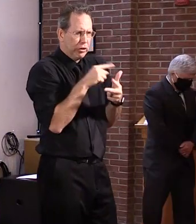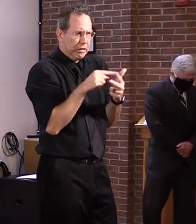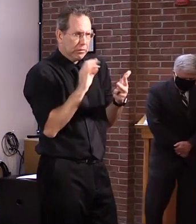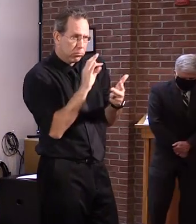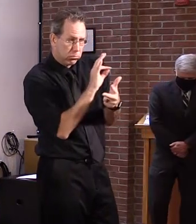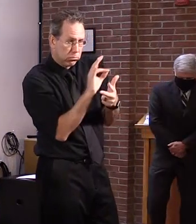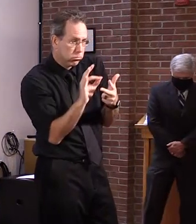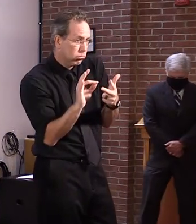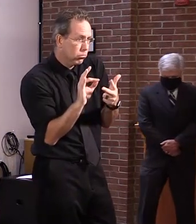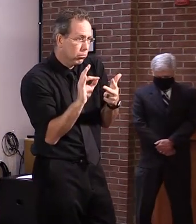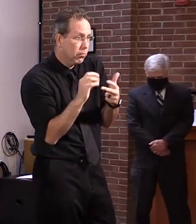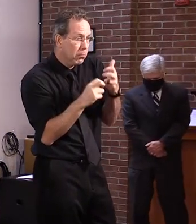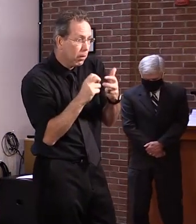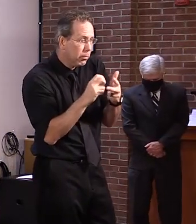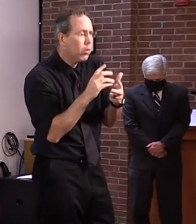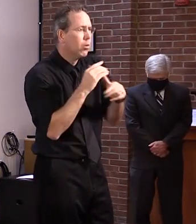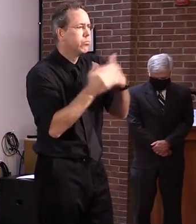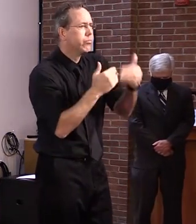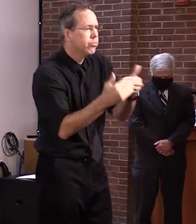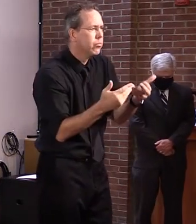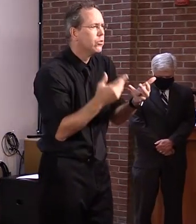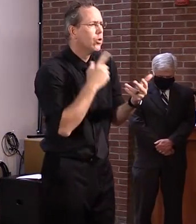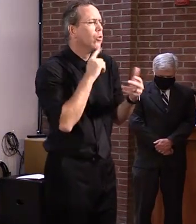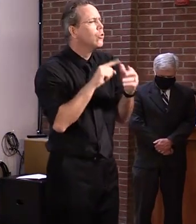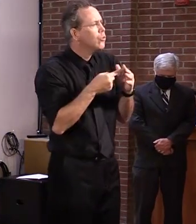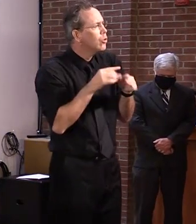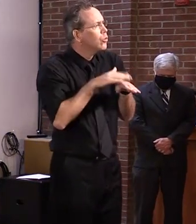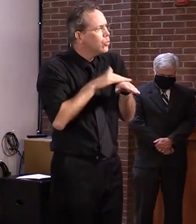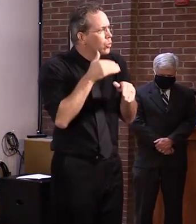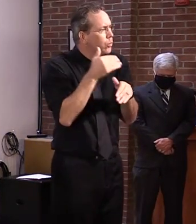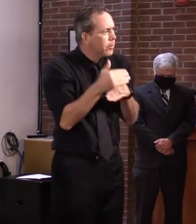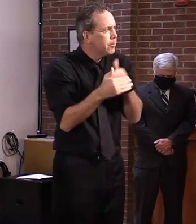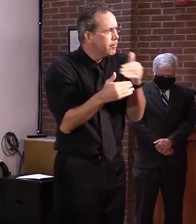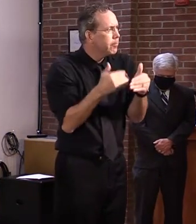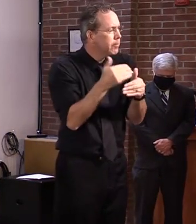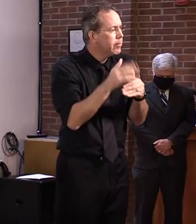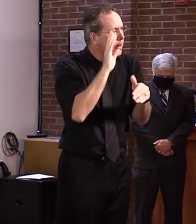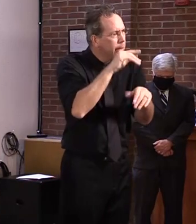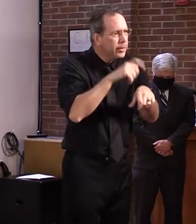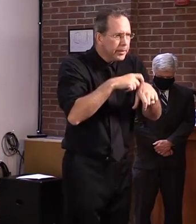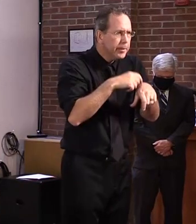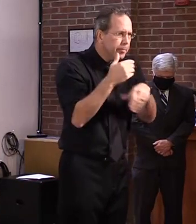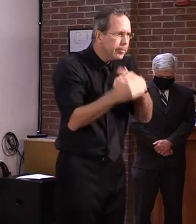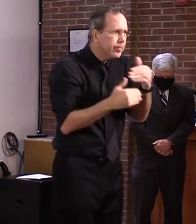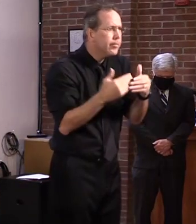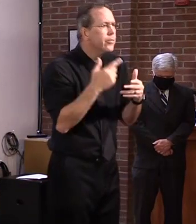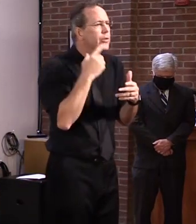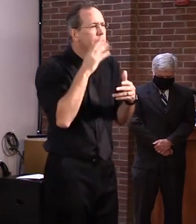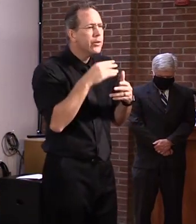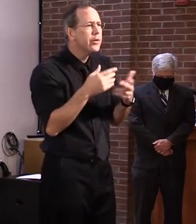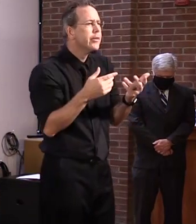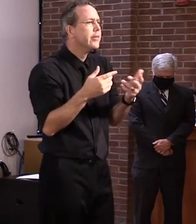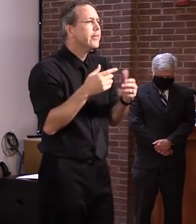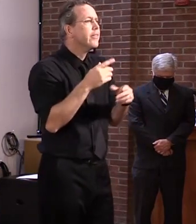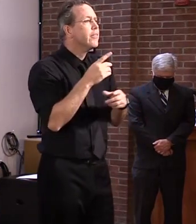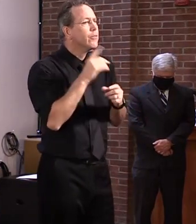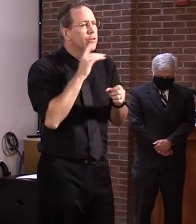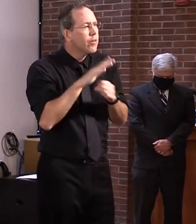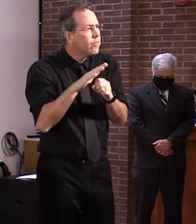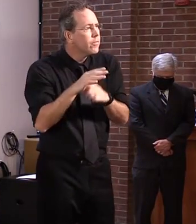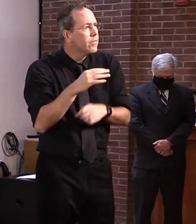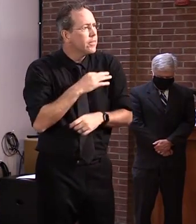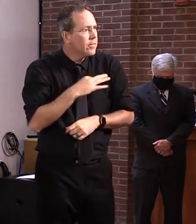all of our branch offices throughout the state. Um, we've had to make adjustments with furniture. We have to maintain social